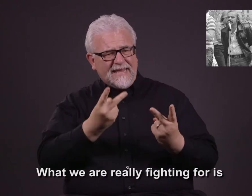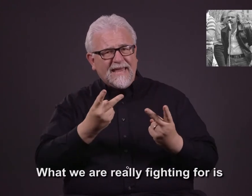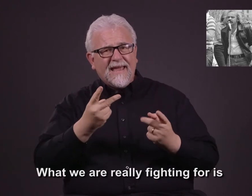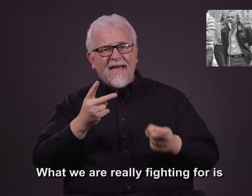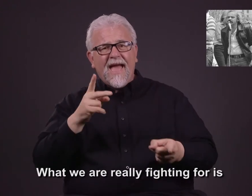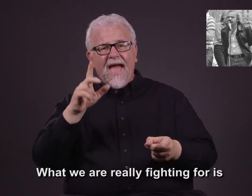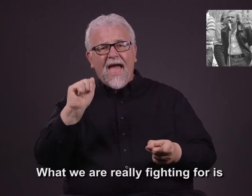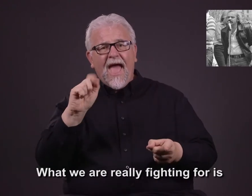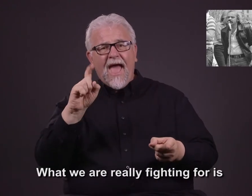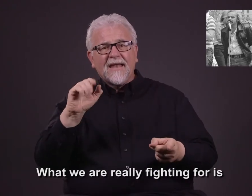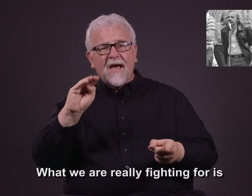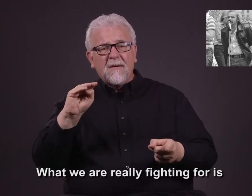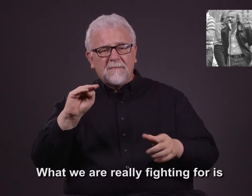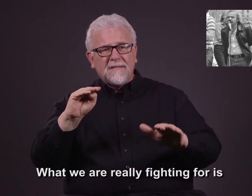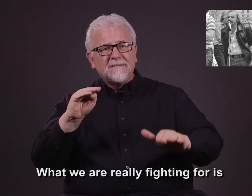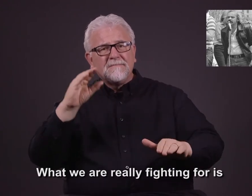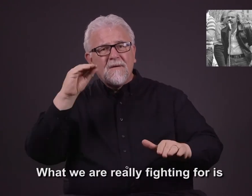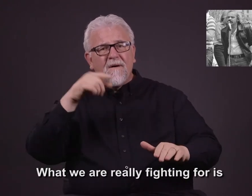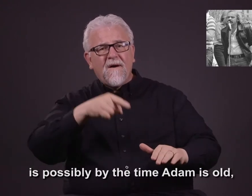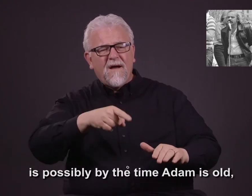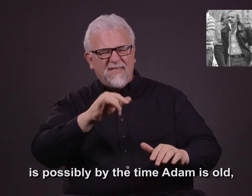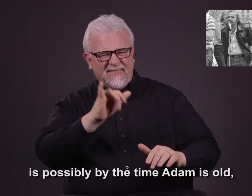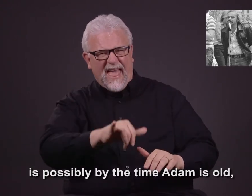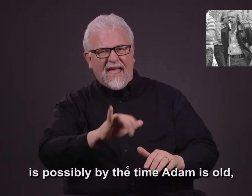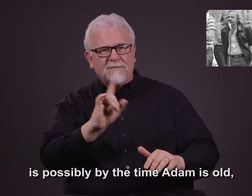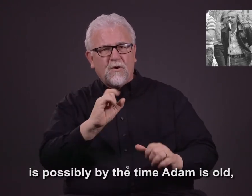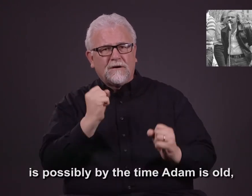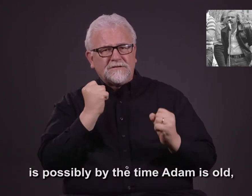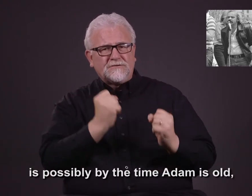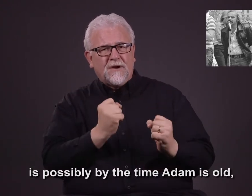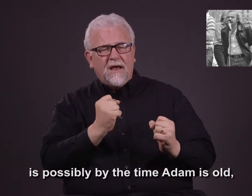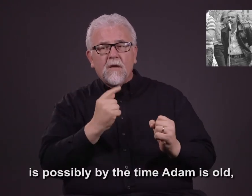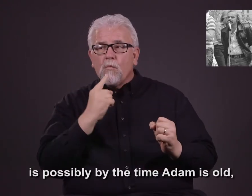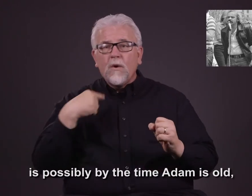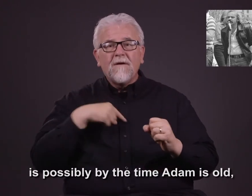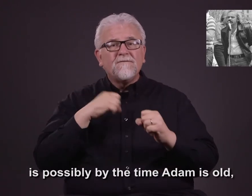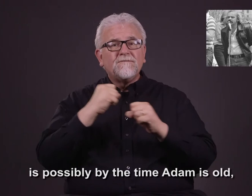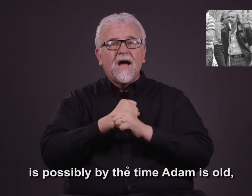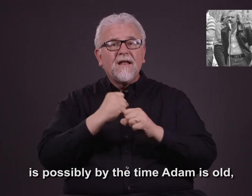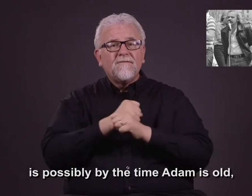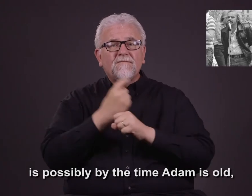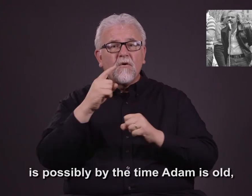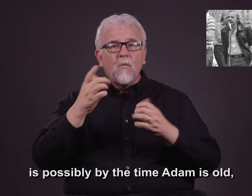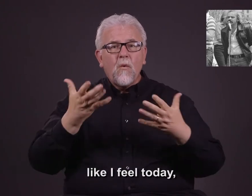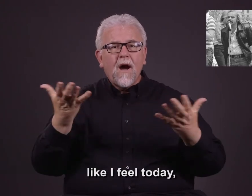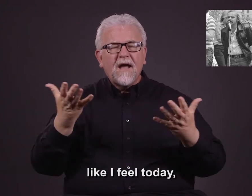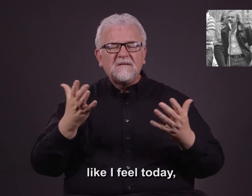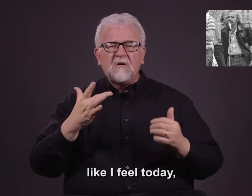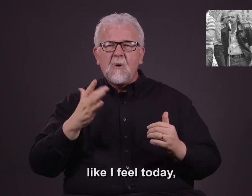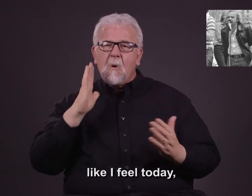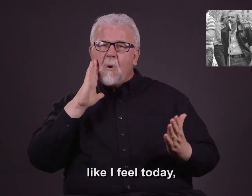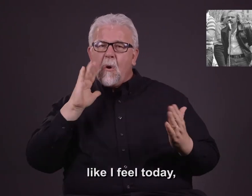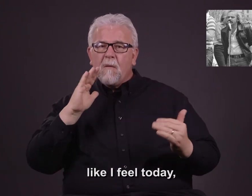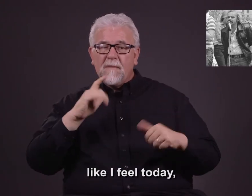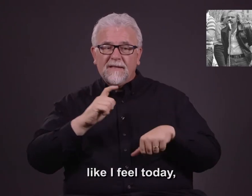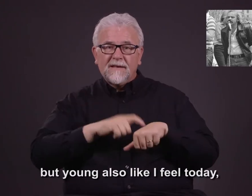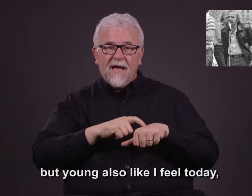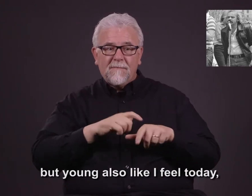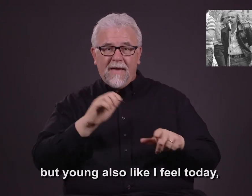are really fighting for is possibly by the time that Adam is old, like I feel today, but young